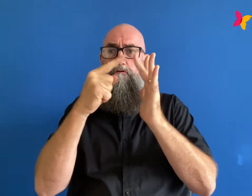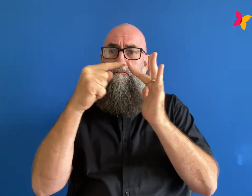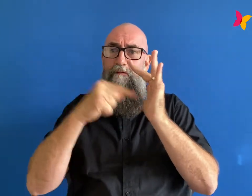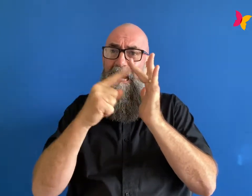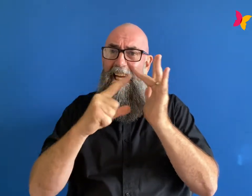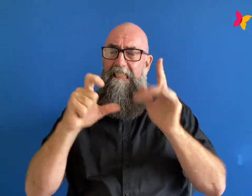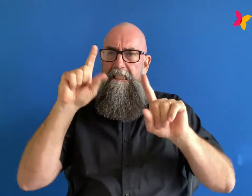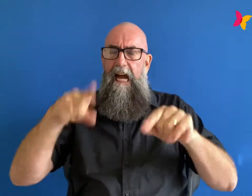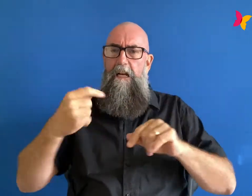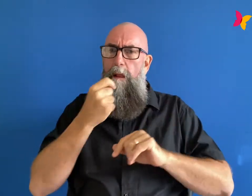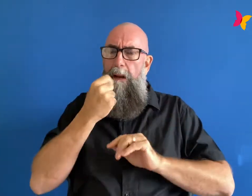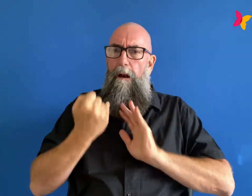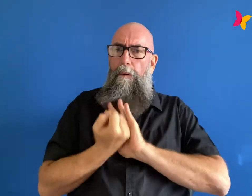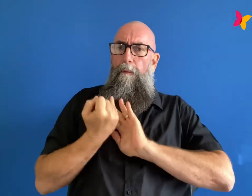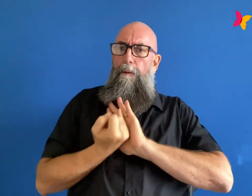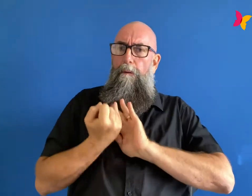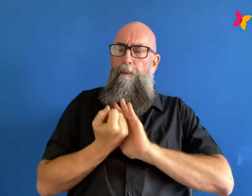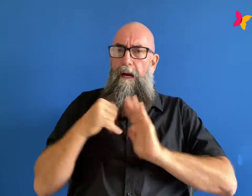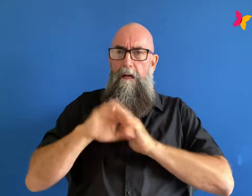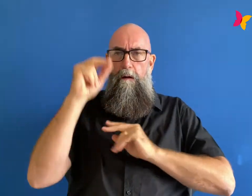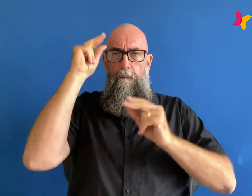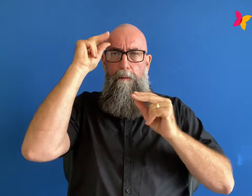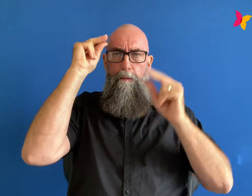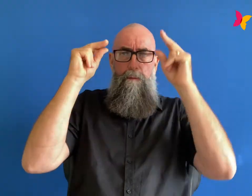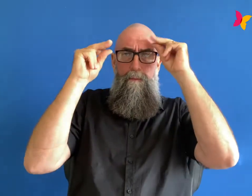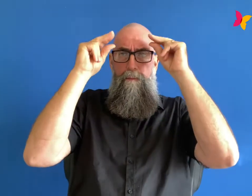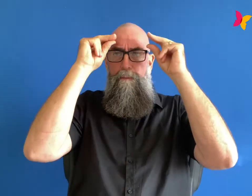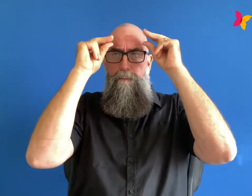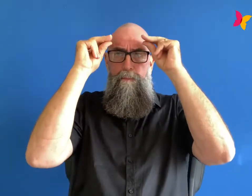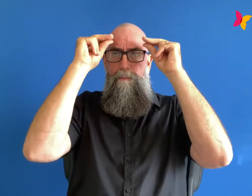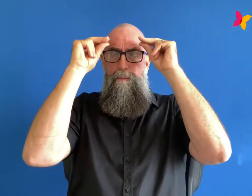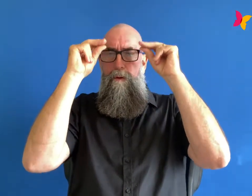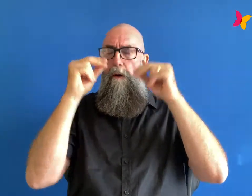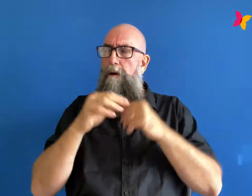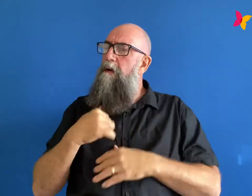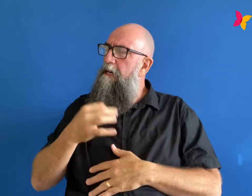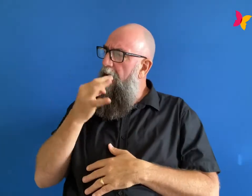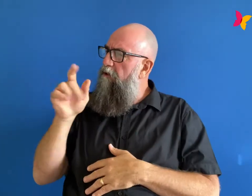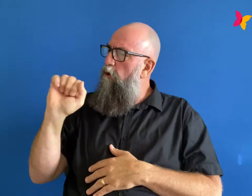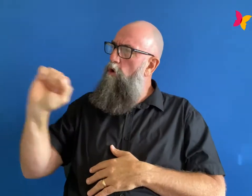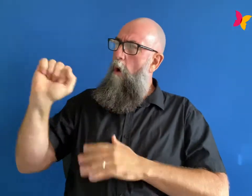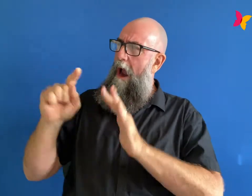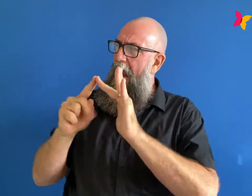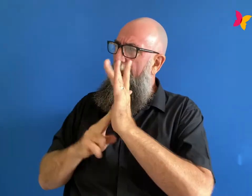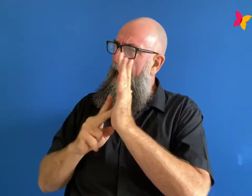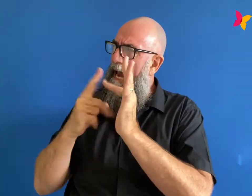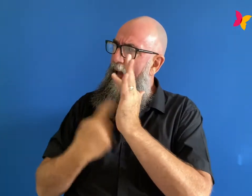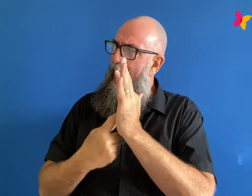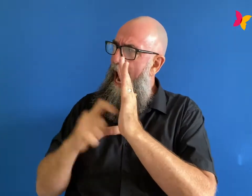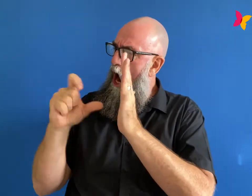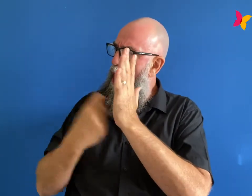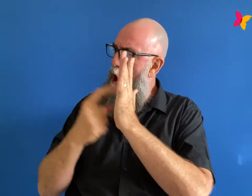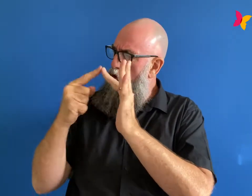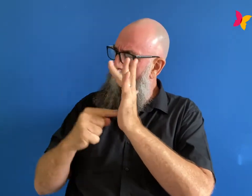saying in those early days well i think it was more just starting to question where i belonged